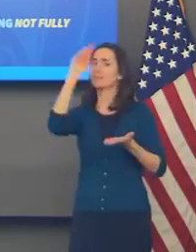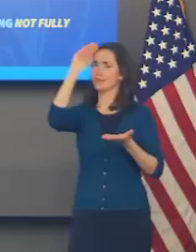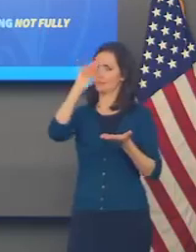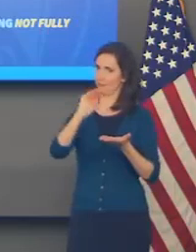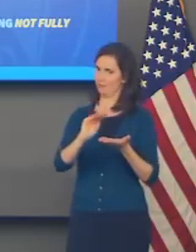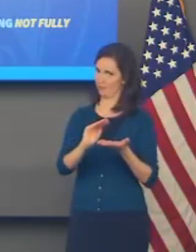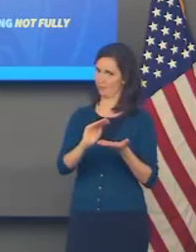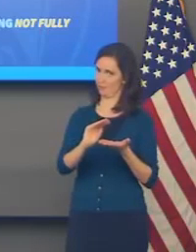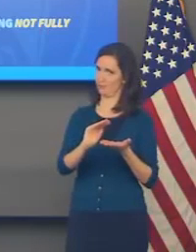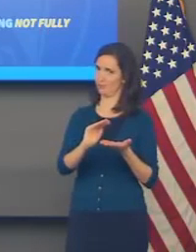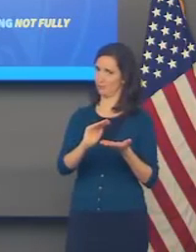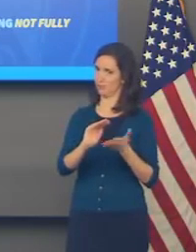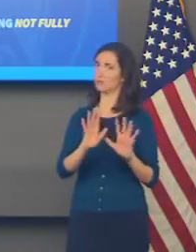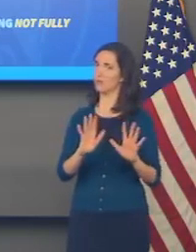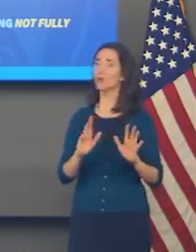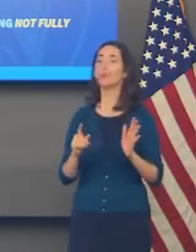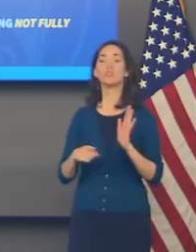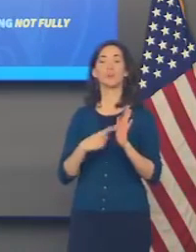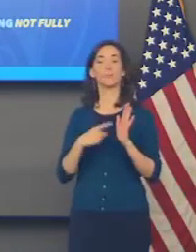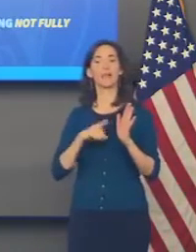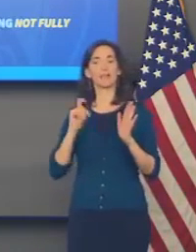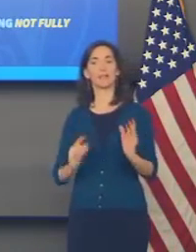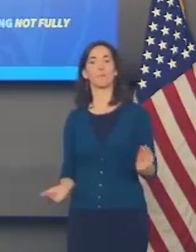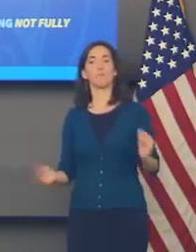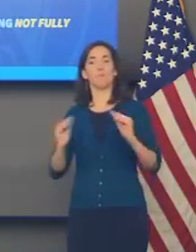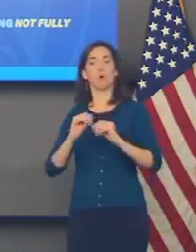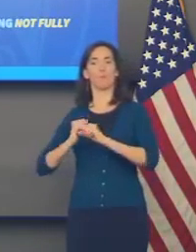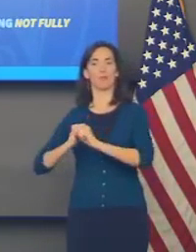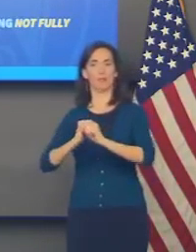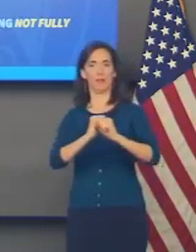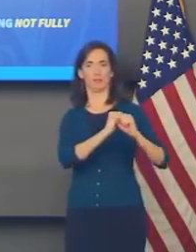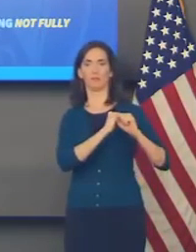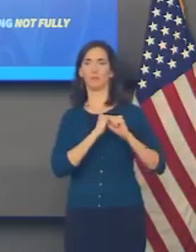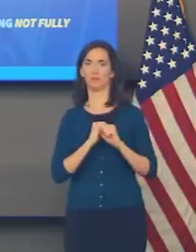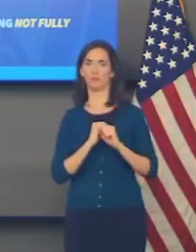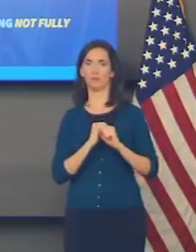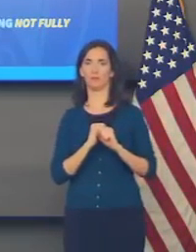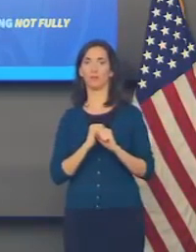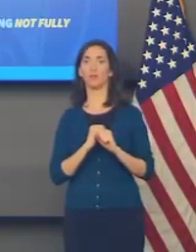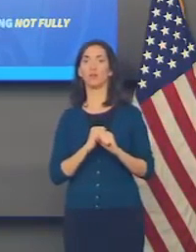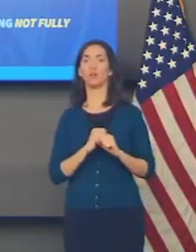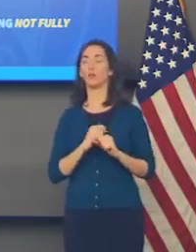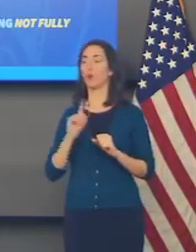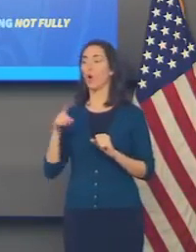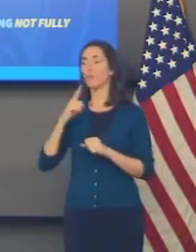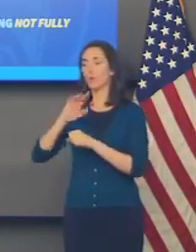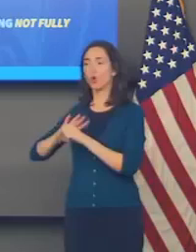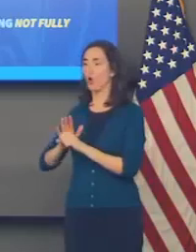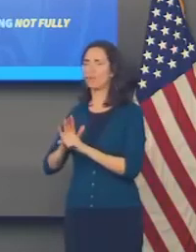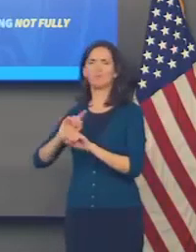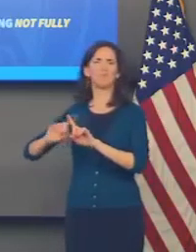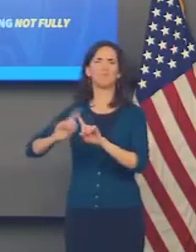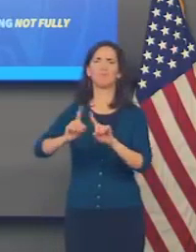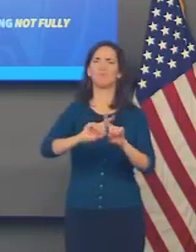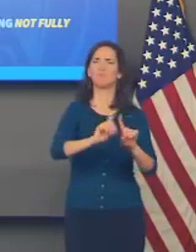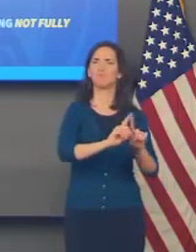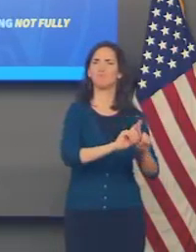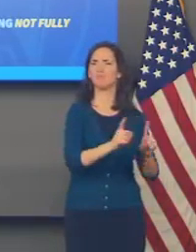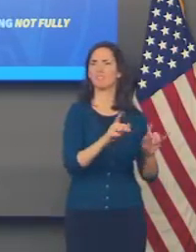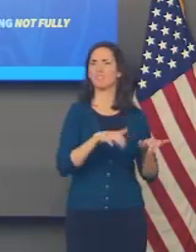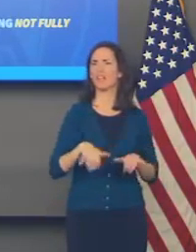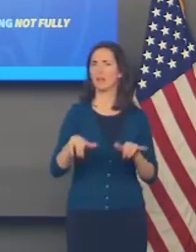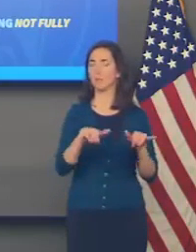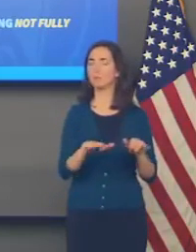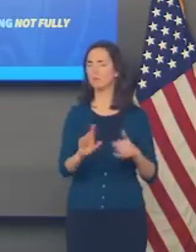protection. And we understand this in all types of other scenarios in life. Let me give you one